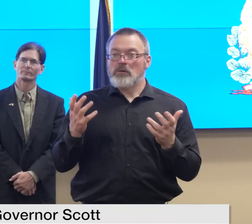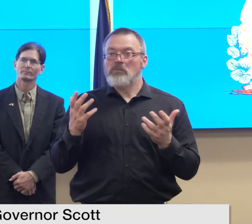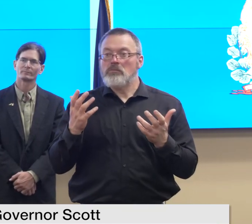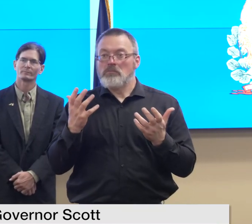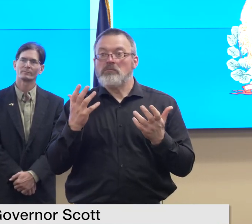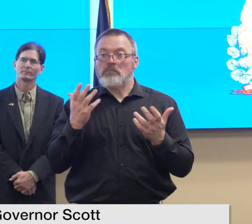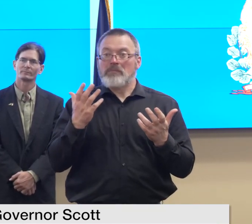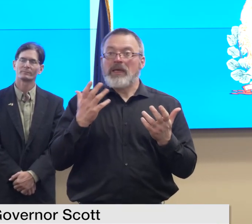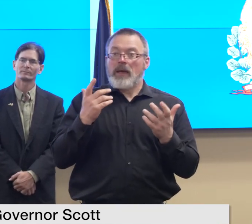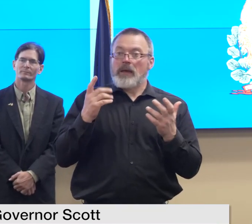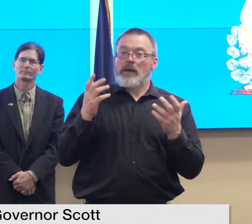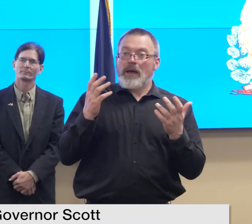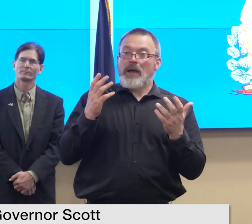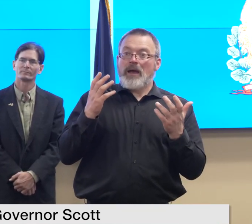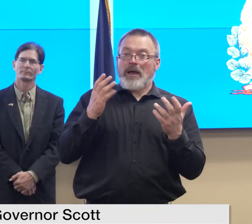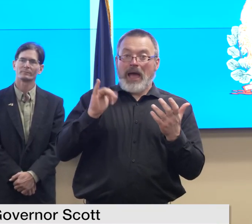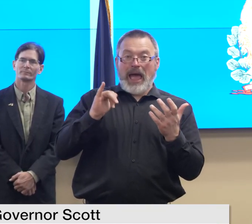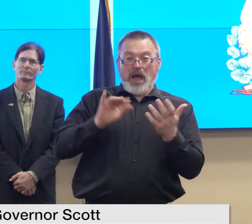of work to do